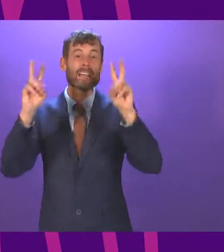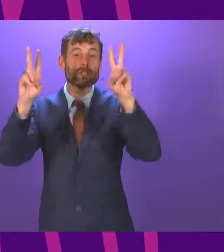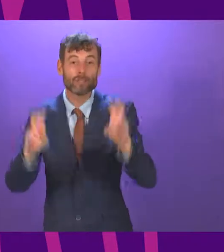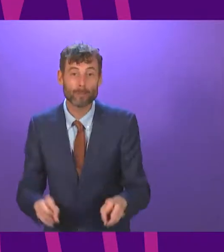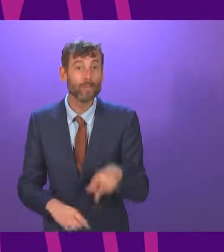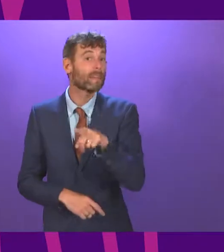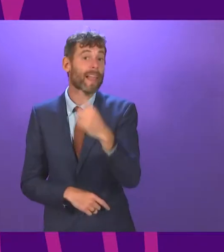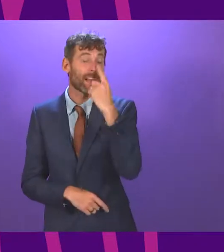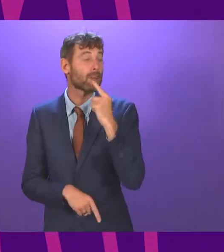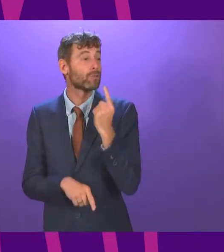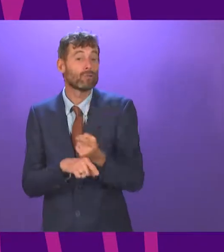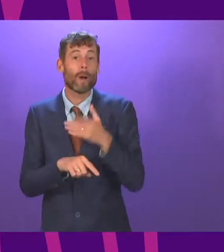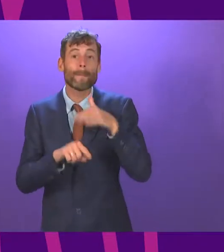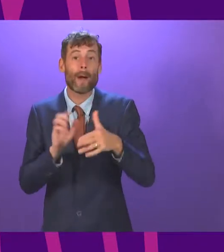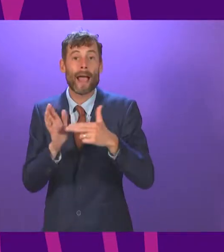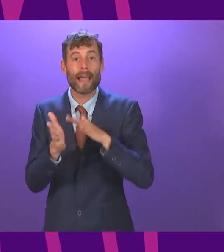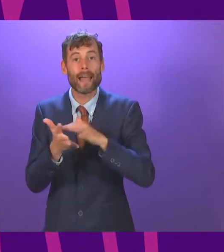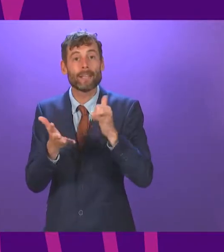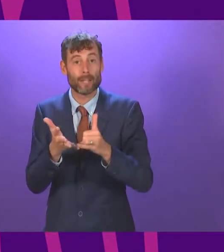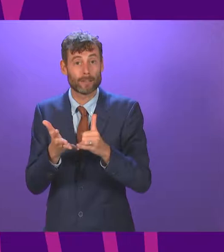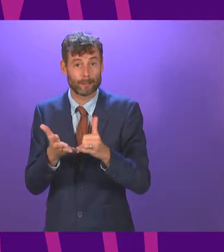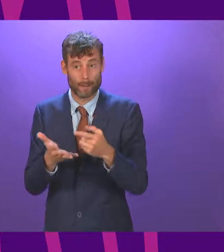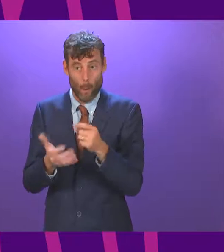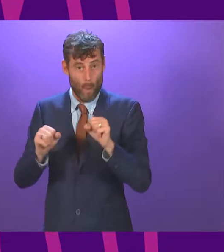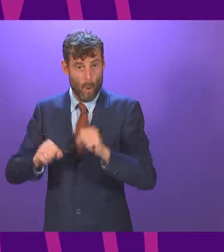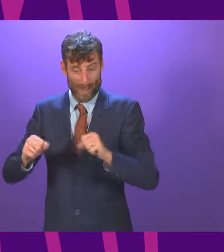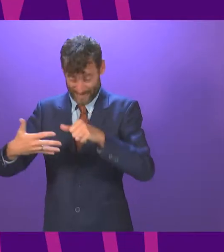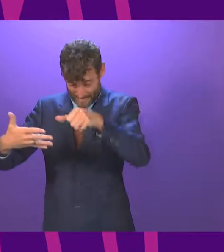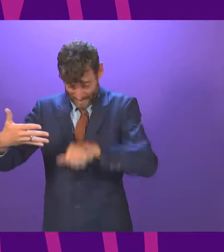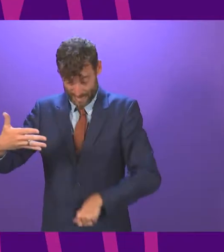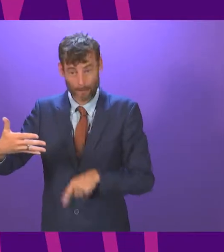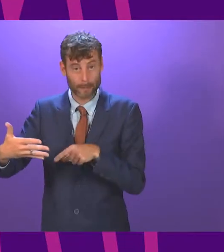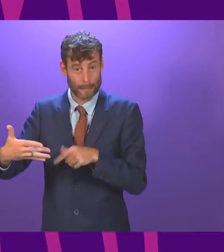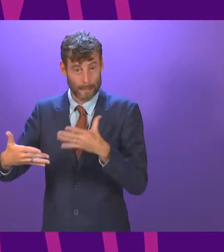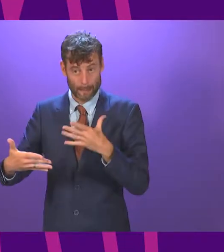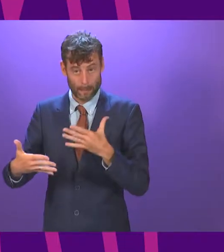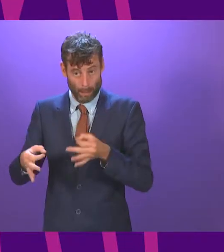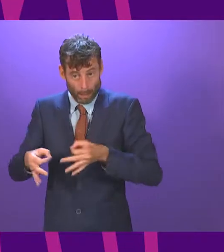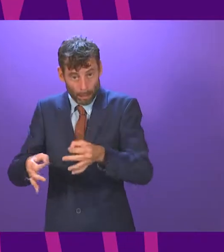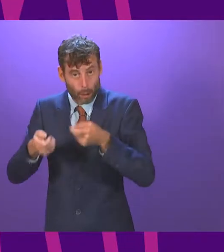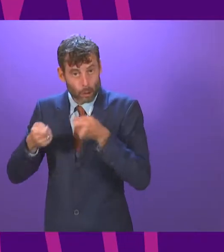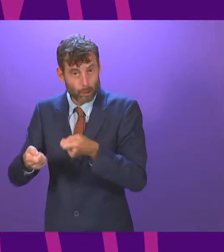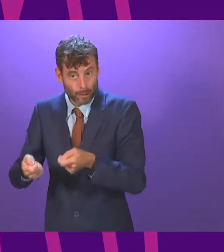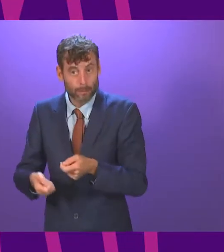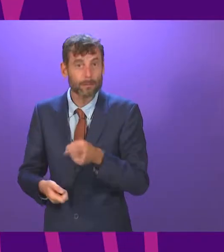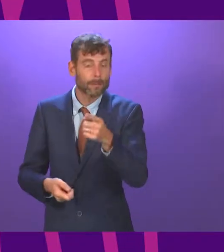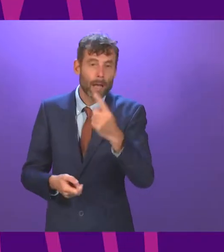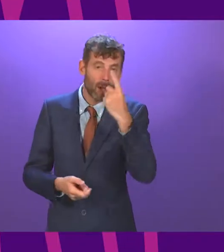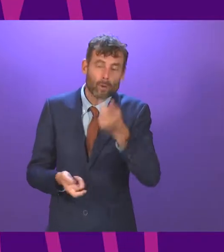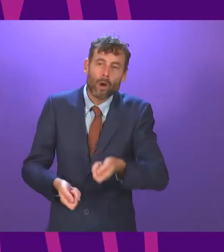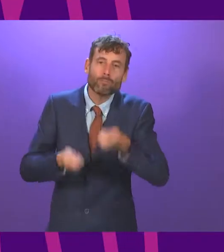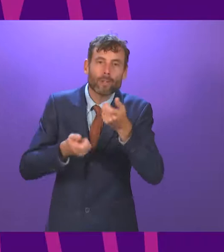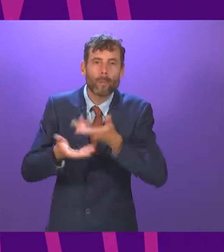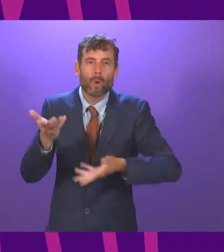about the NHS treatment backlog. They could have spoken to discuss how we get a strong economic recovery